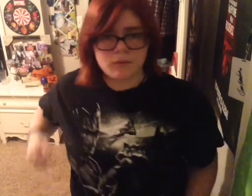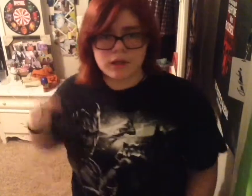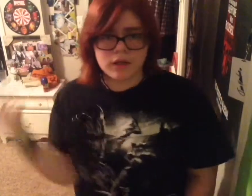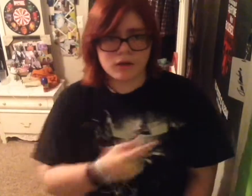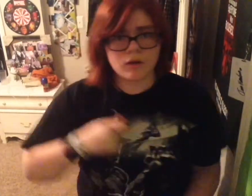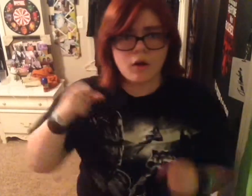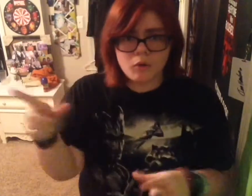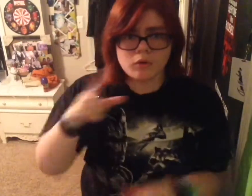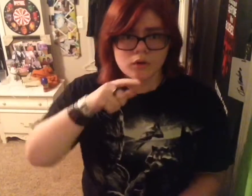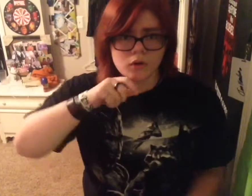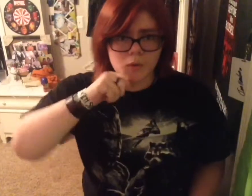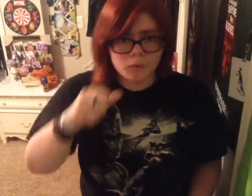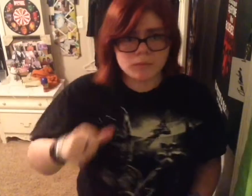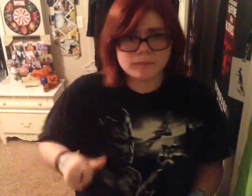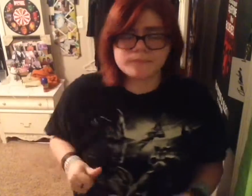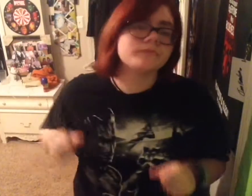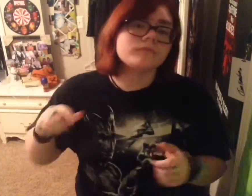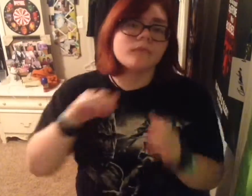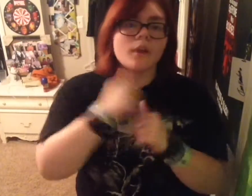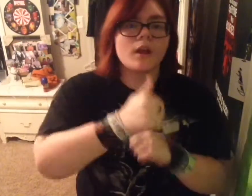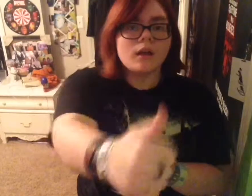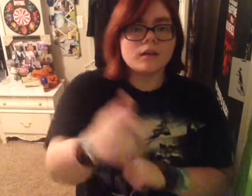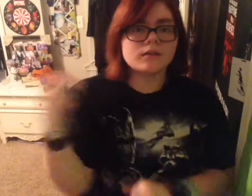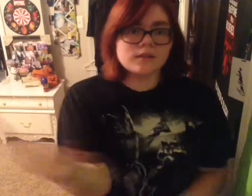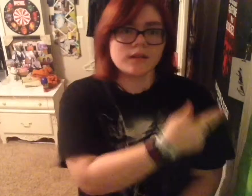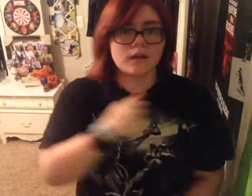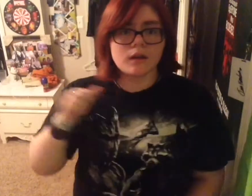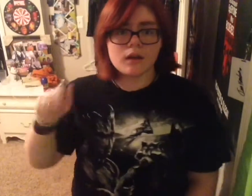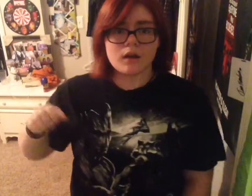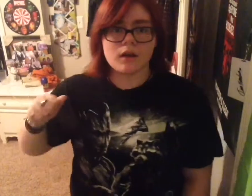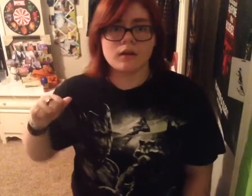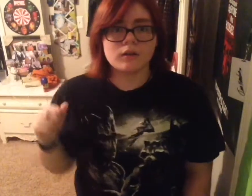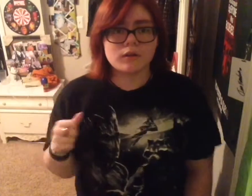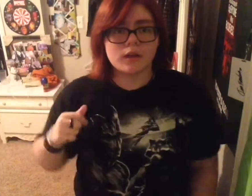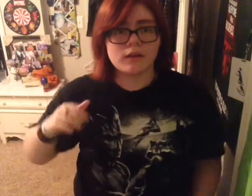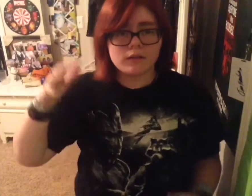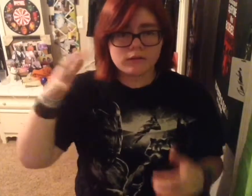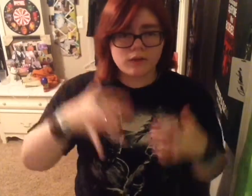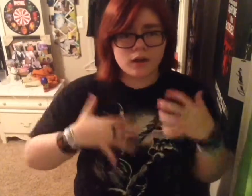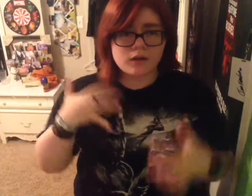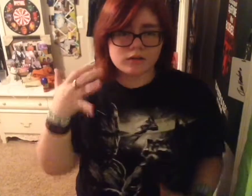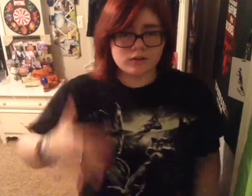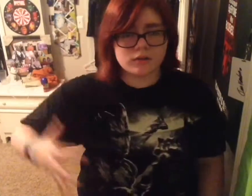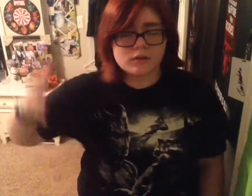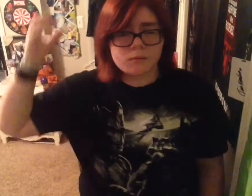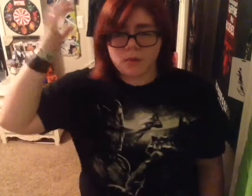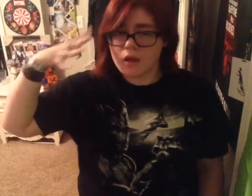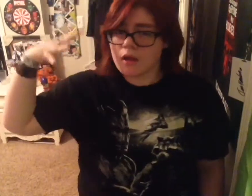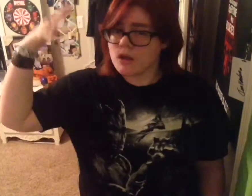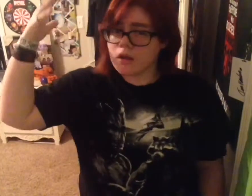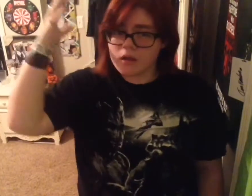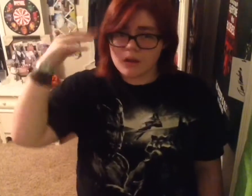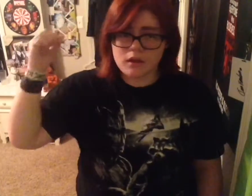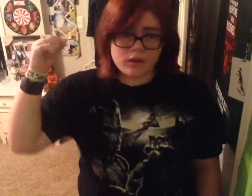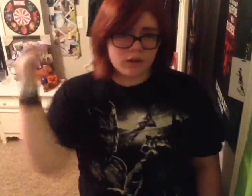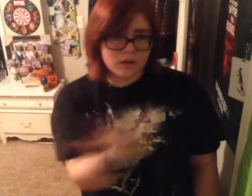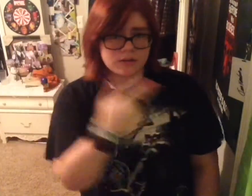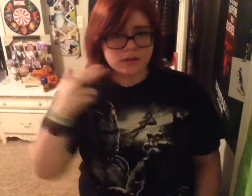we could all be the ones, yeah We'll never find it just be the ones,